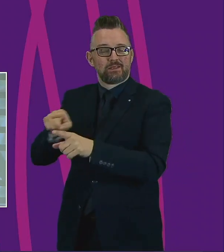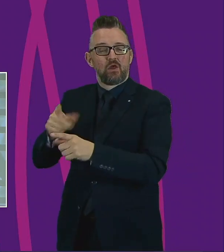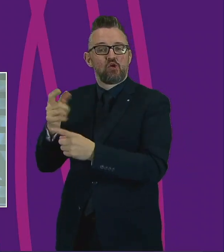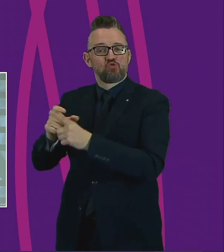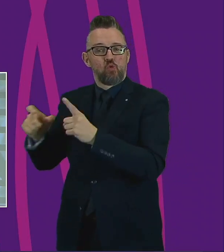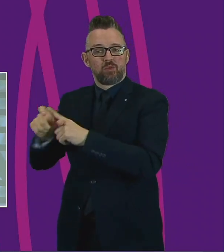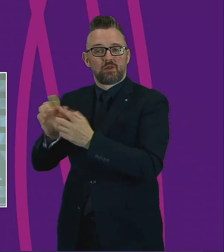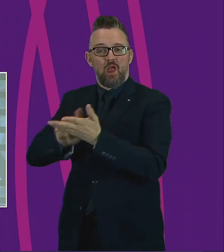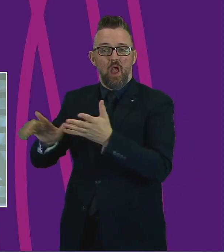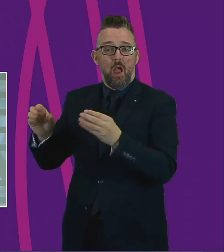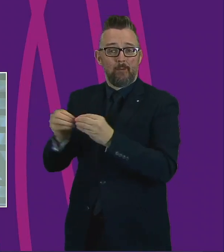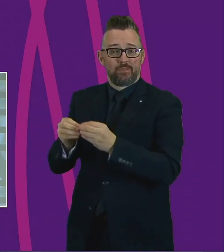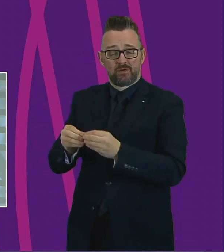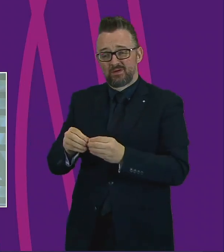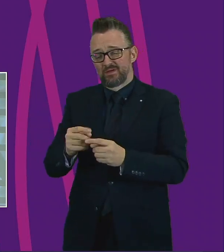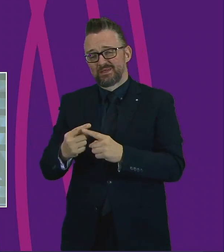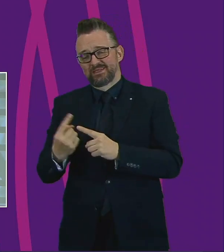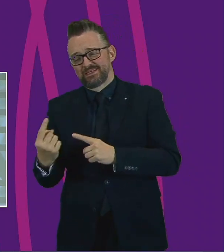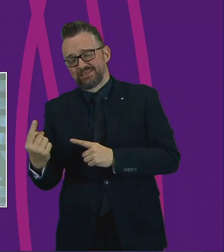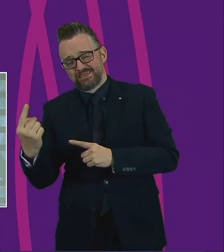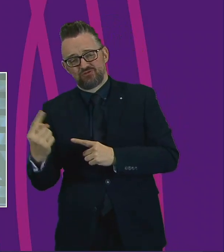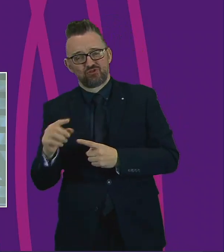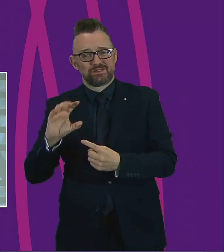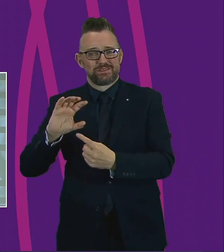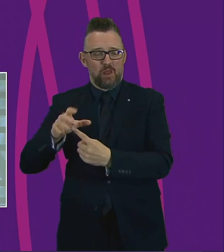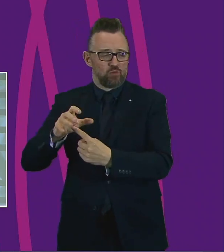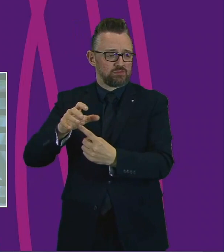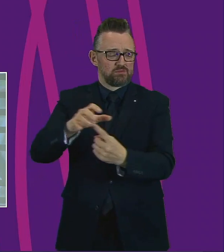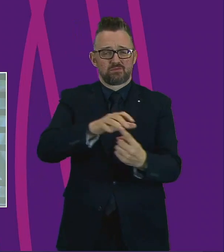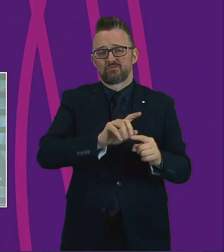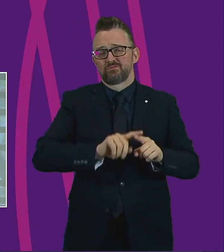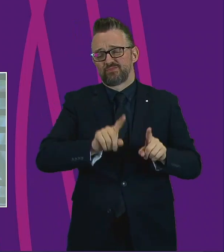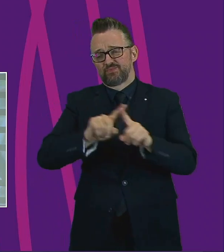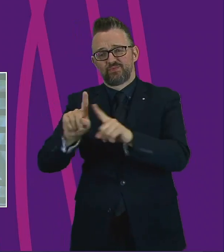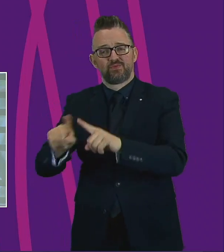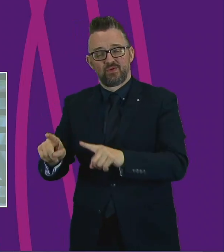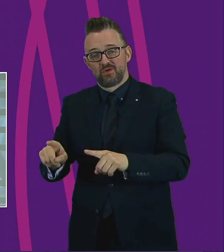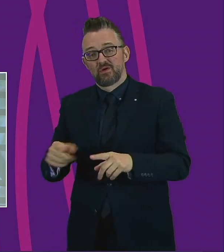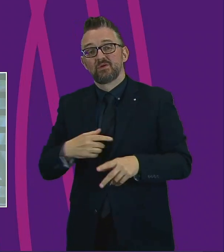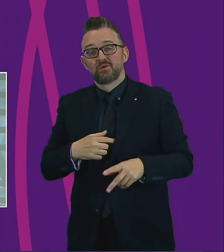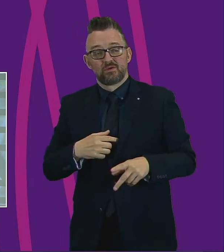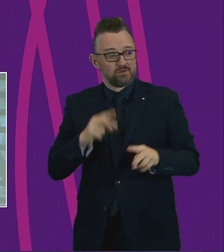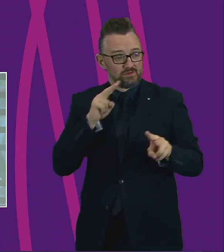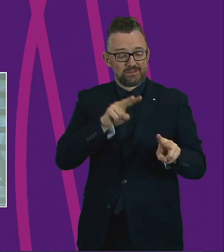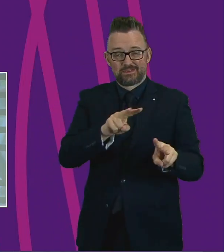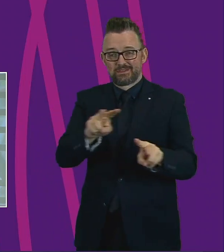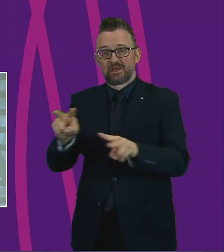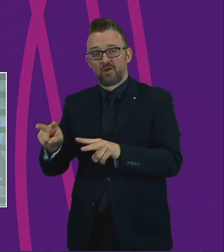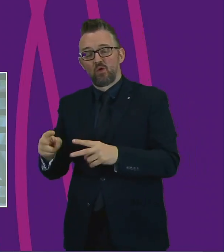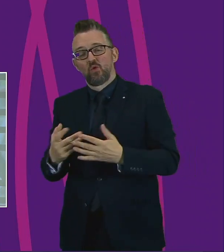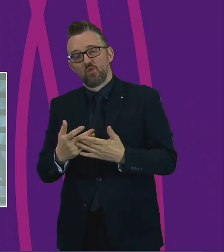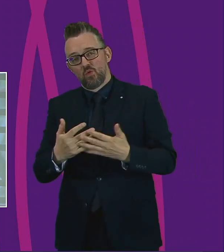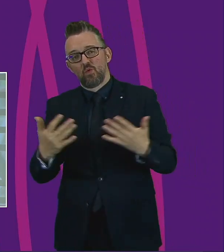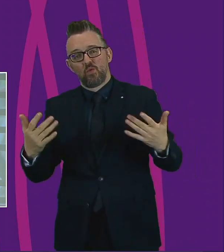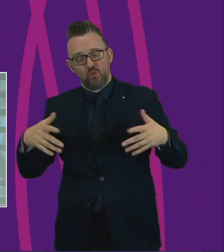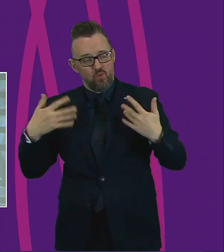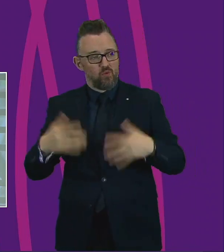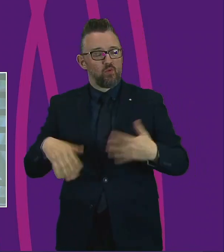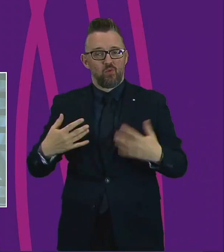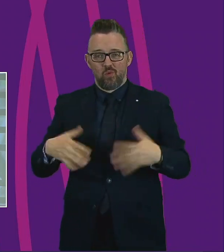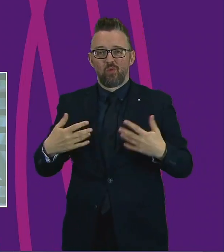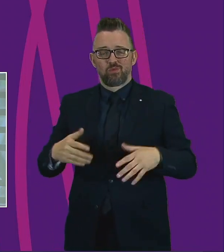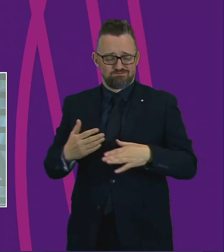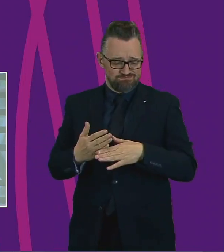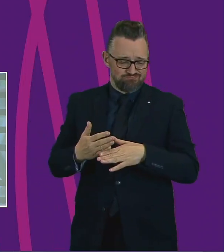And in every single town and village in between, we see a huge effort on the part of these very, very